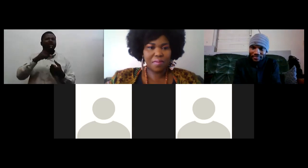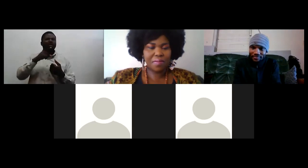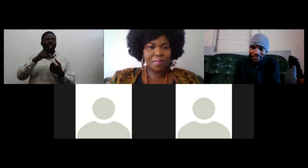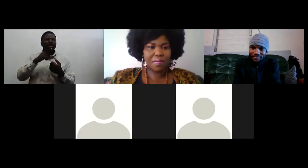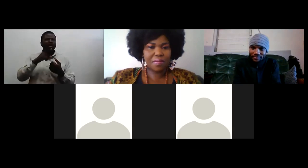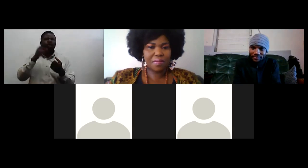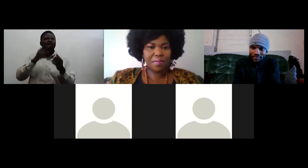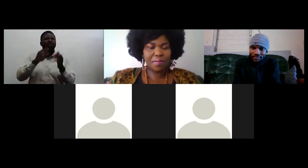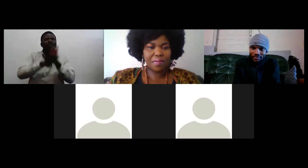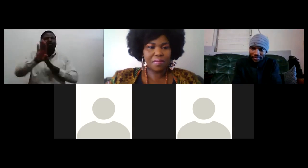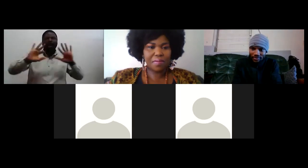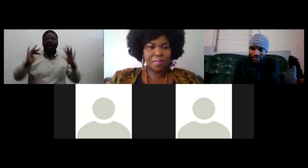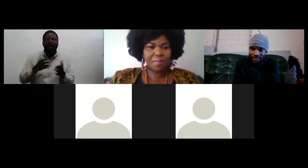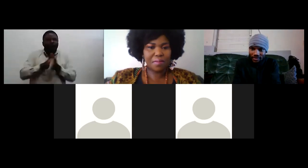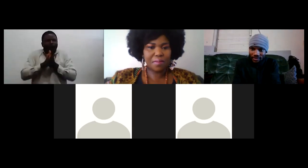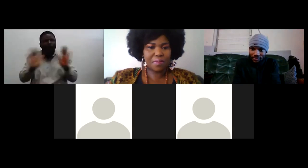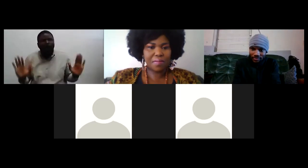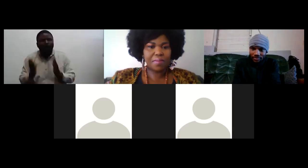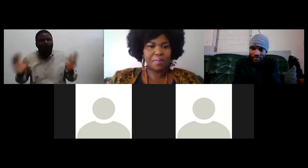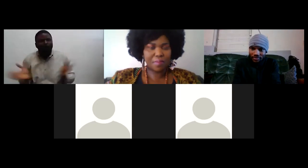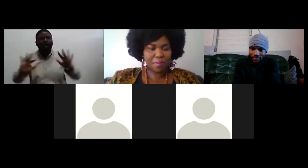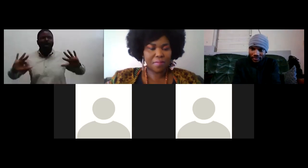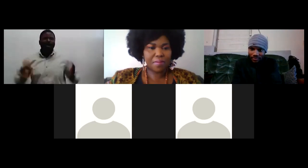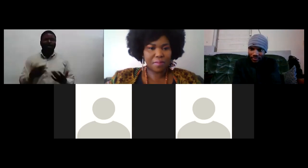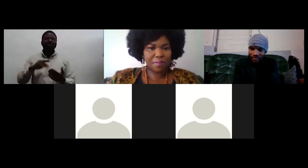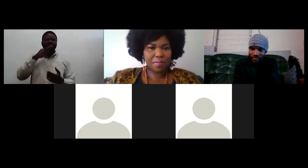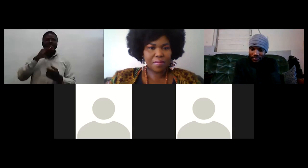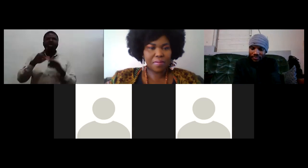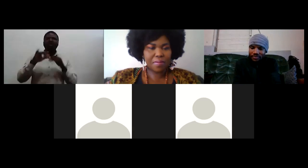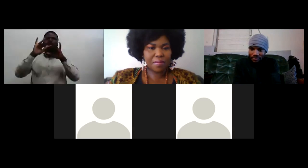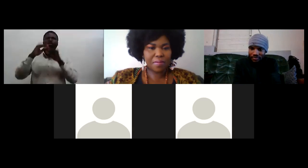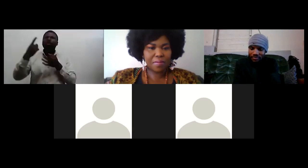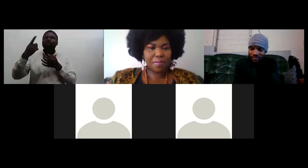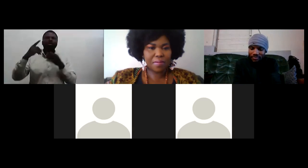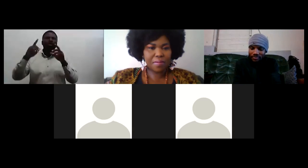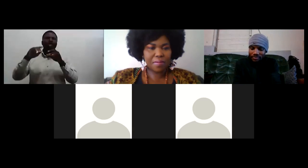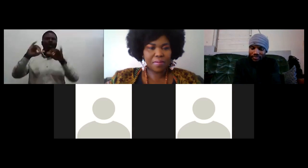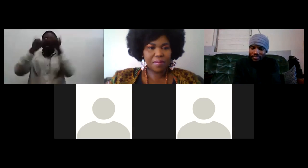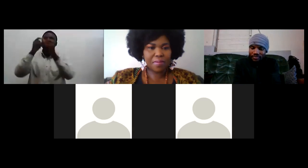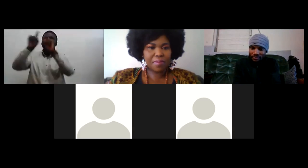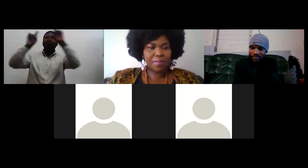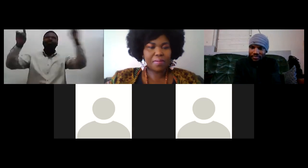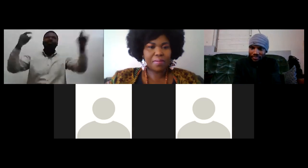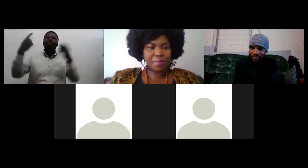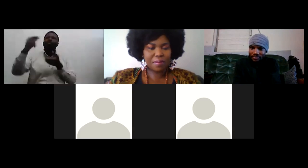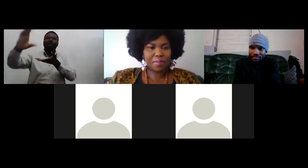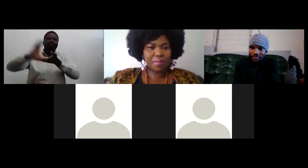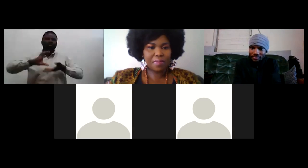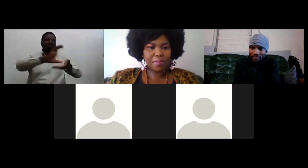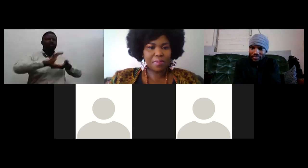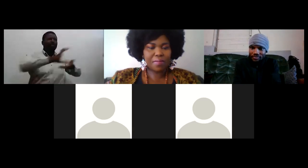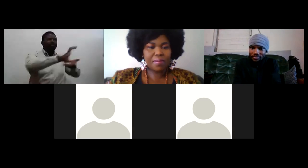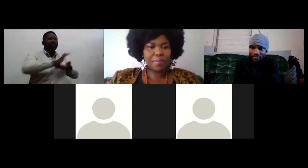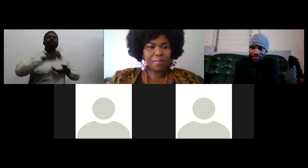i'm getting very positive response from finance but i'm i'm struggling to find myself you know as to where am